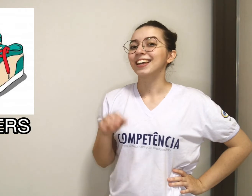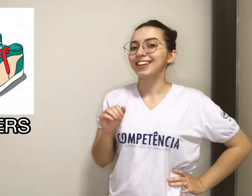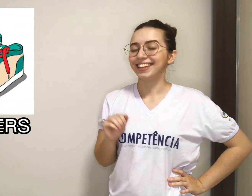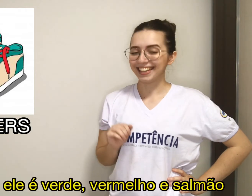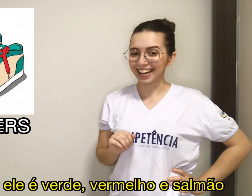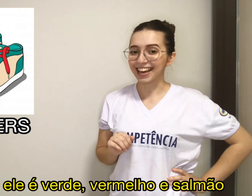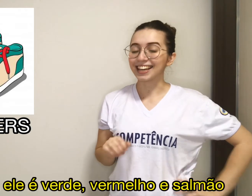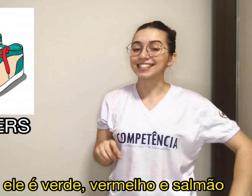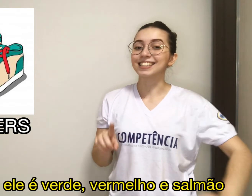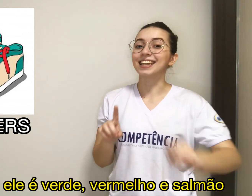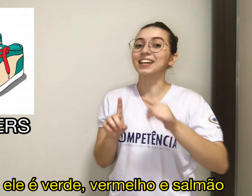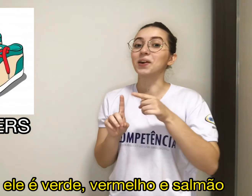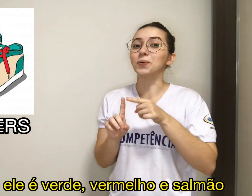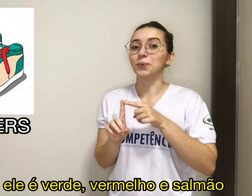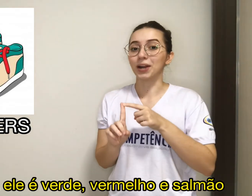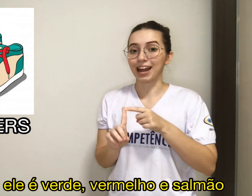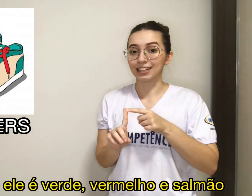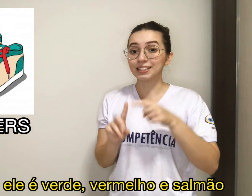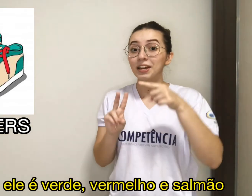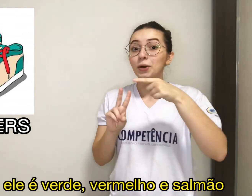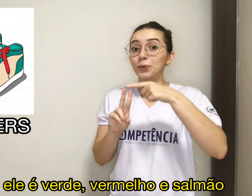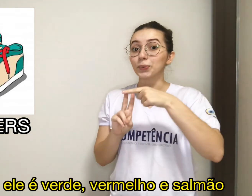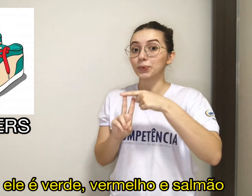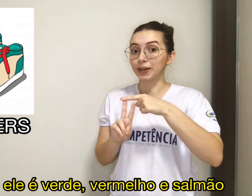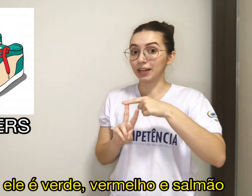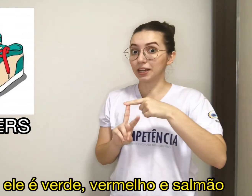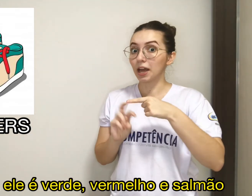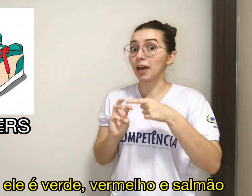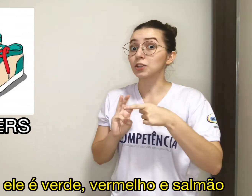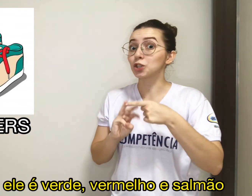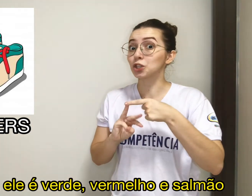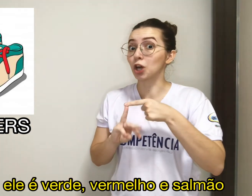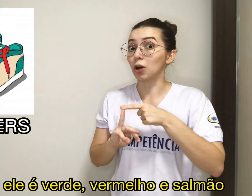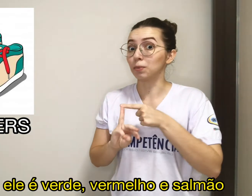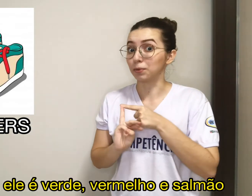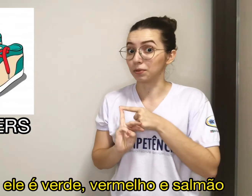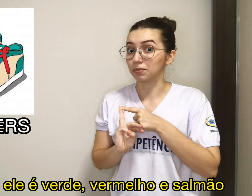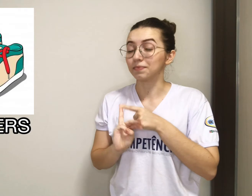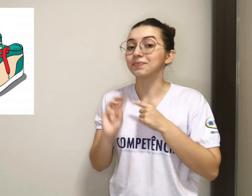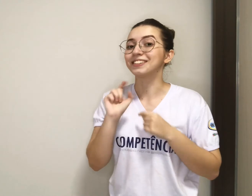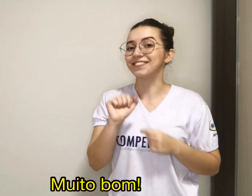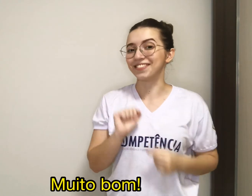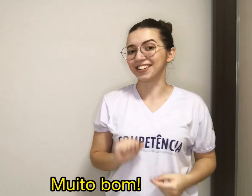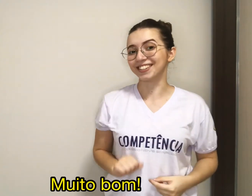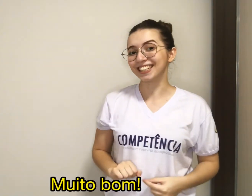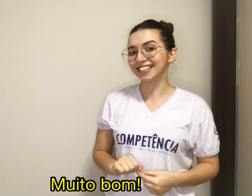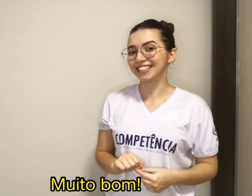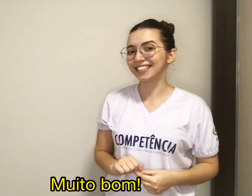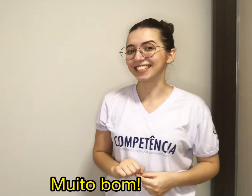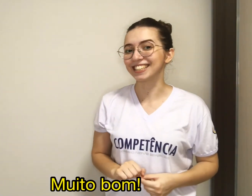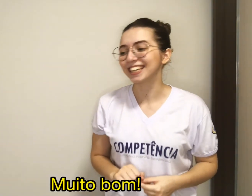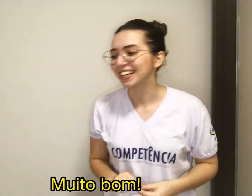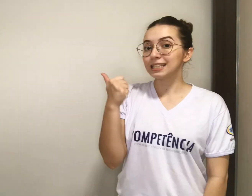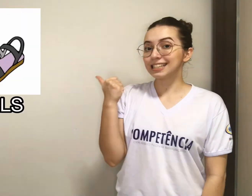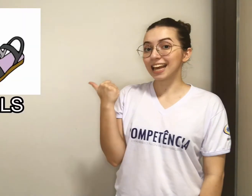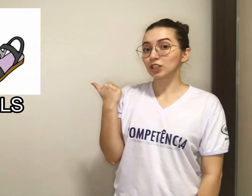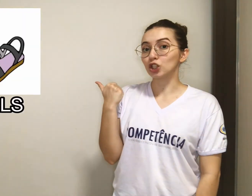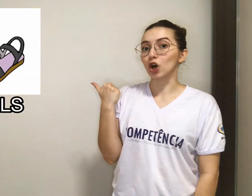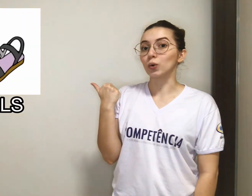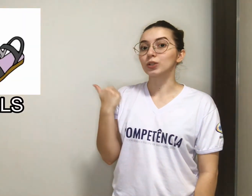Yes, they are red, green and salmon. Very good! Sandals,